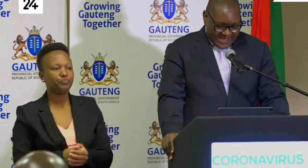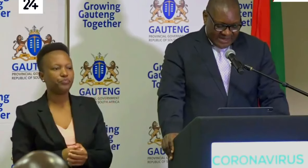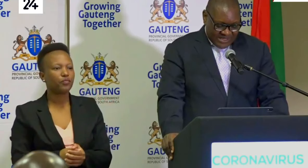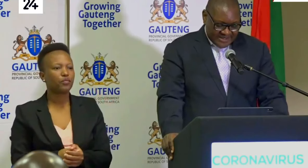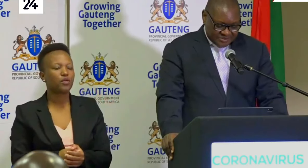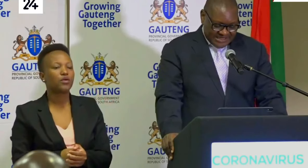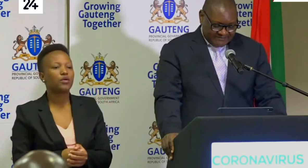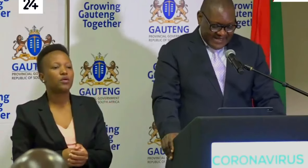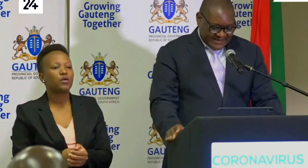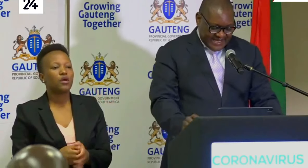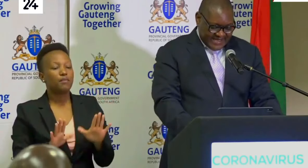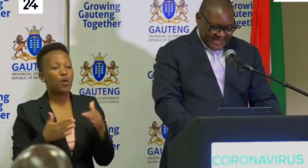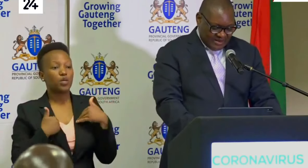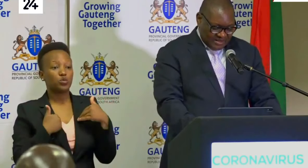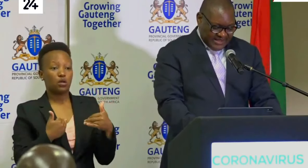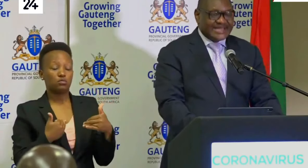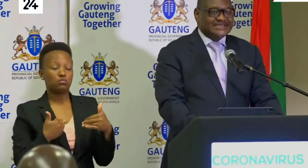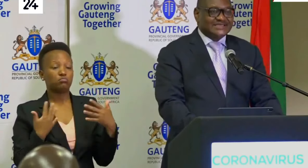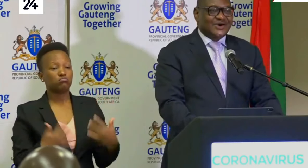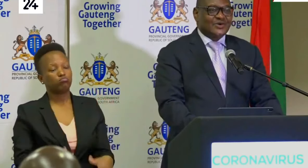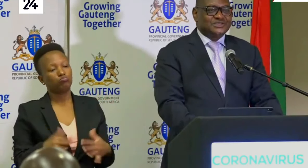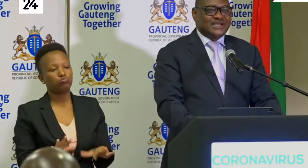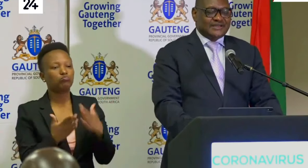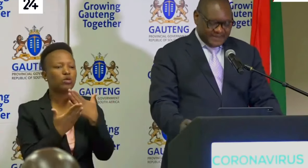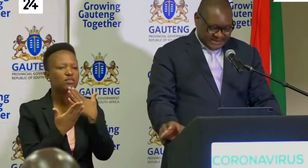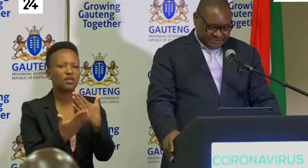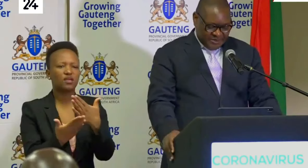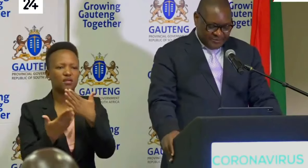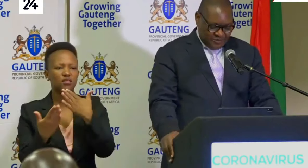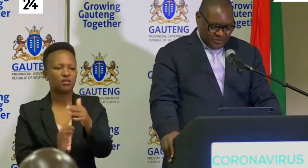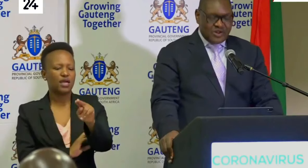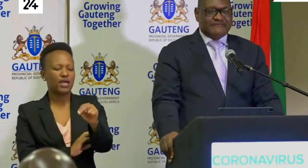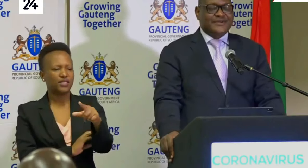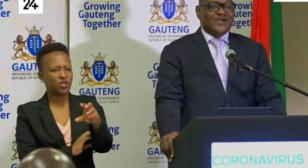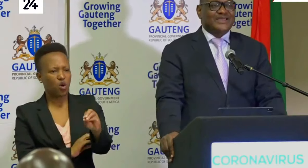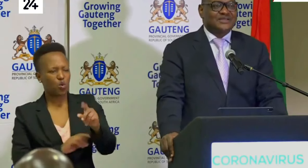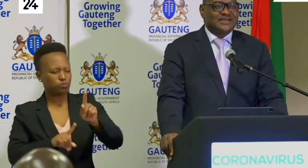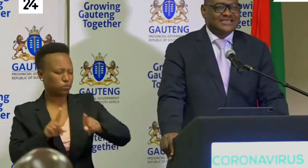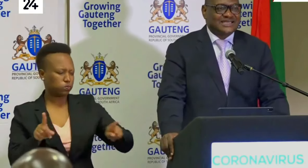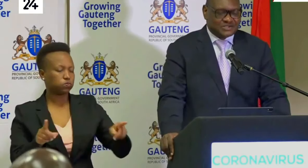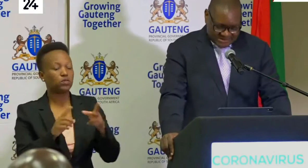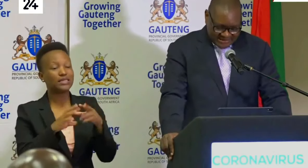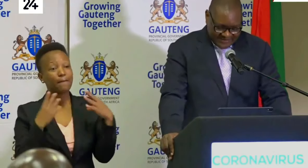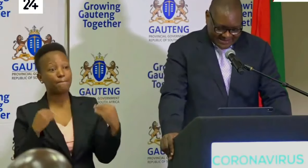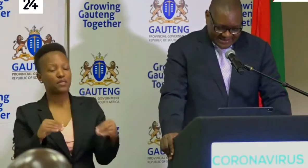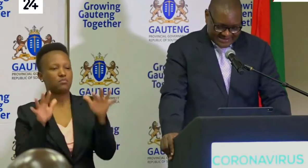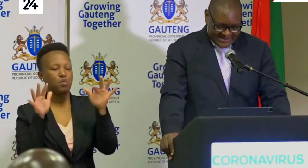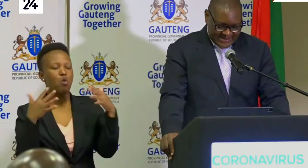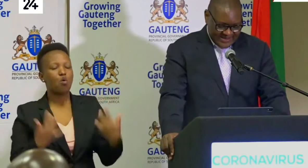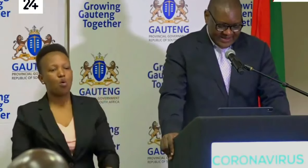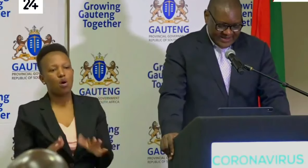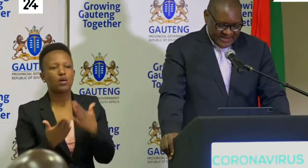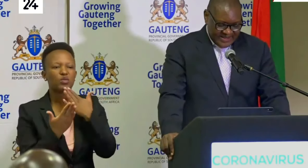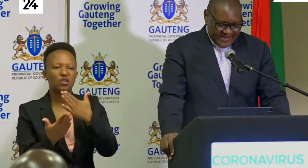I would like to start by thanking all the NGOs and the business people who have been working with us as social partners